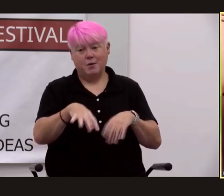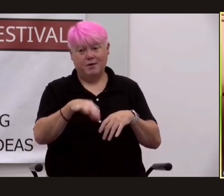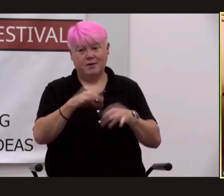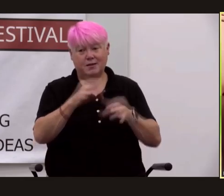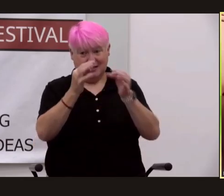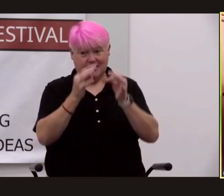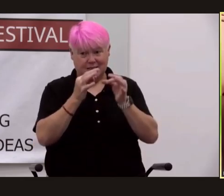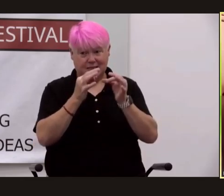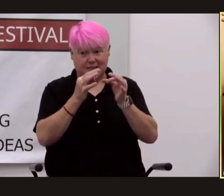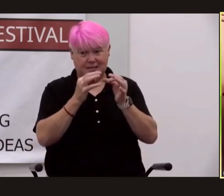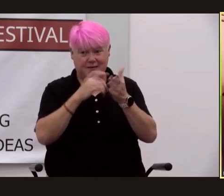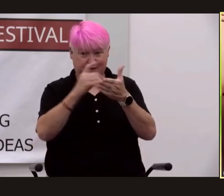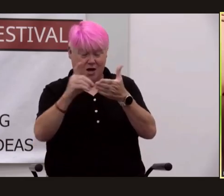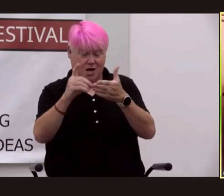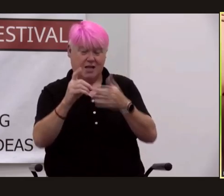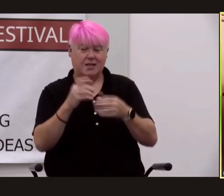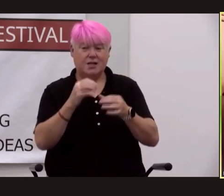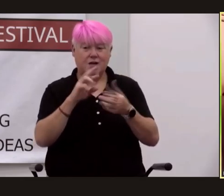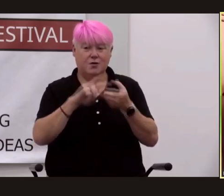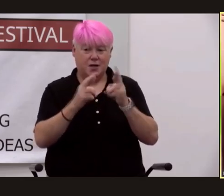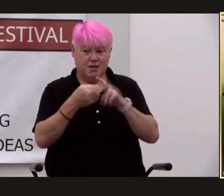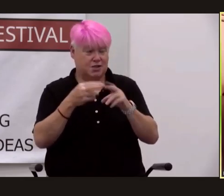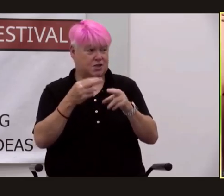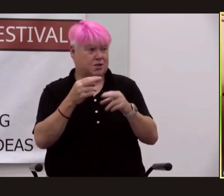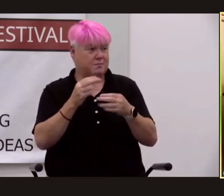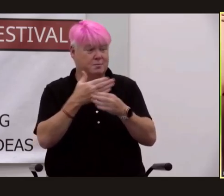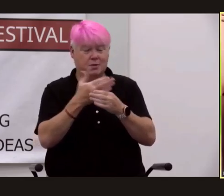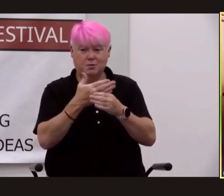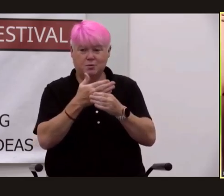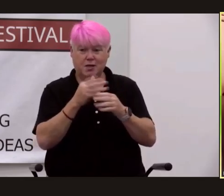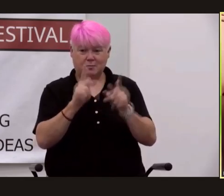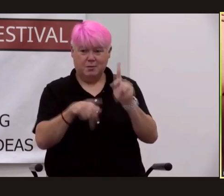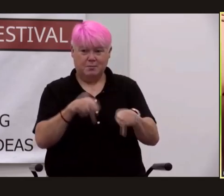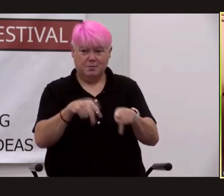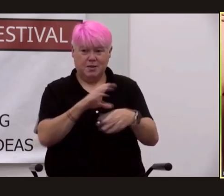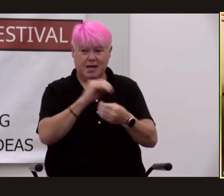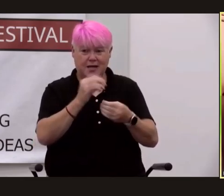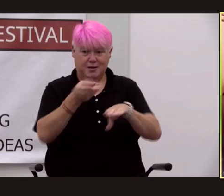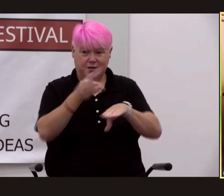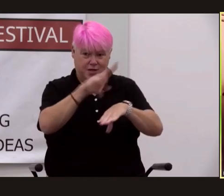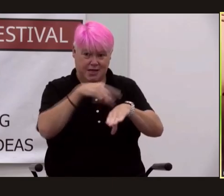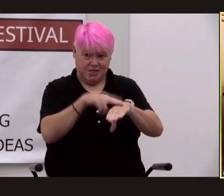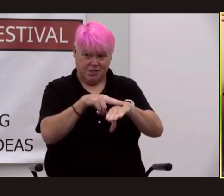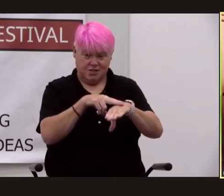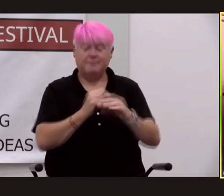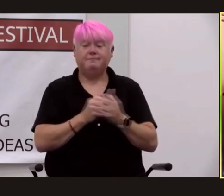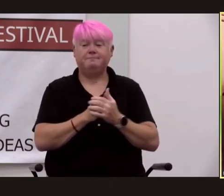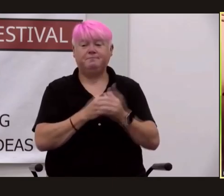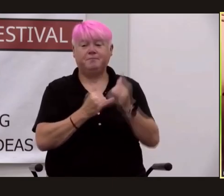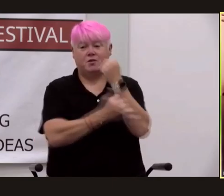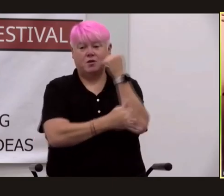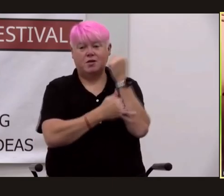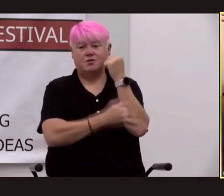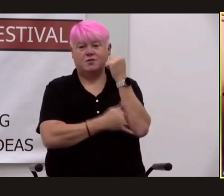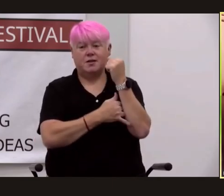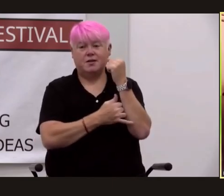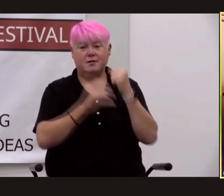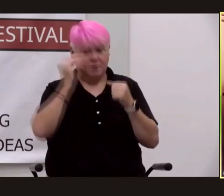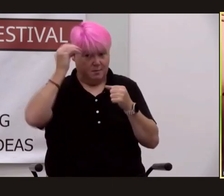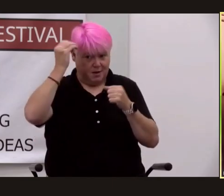relationships between people and between nations now oppenheimer was a scientist